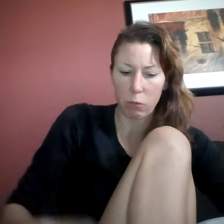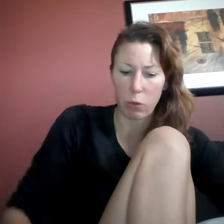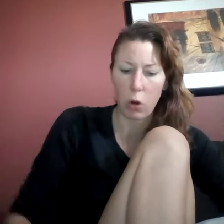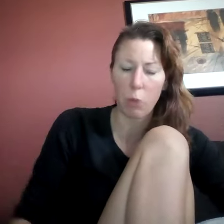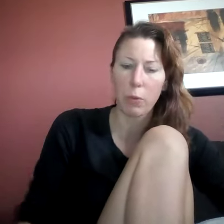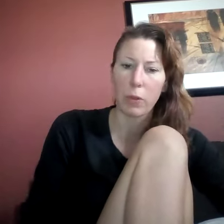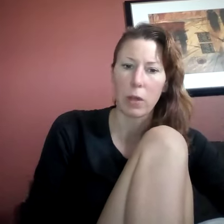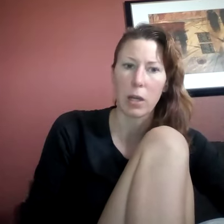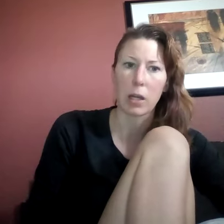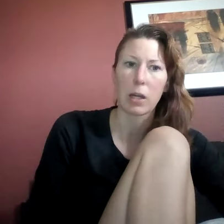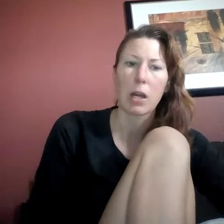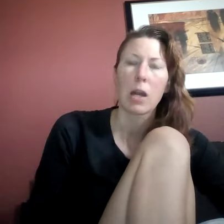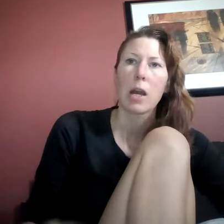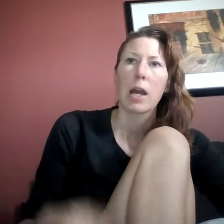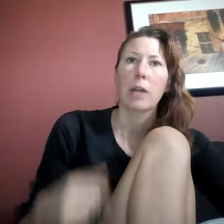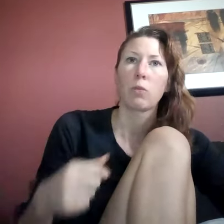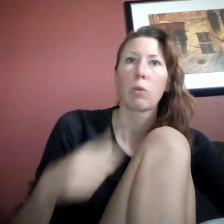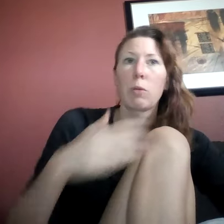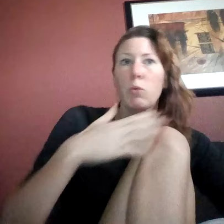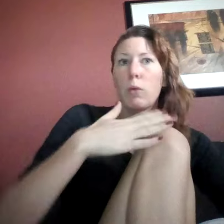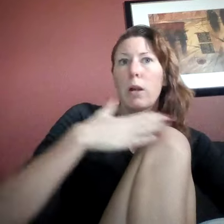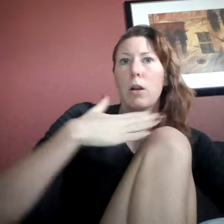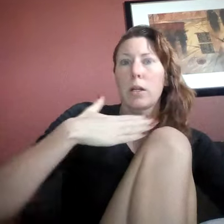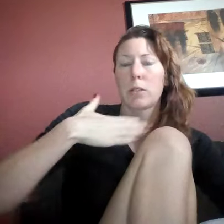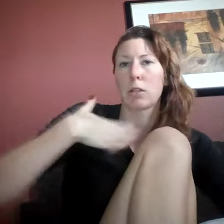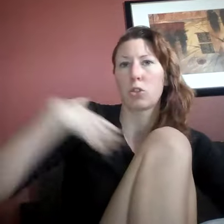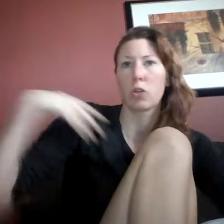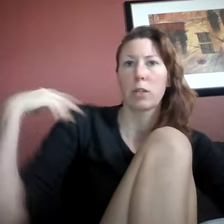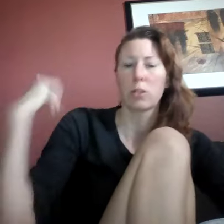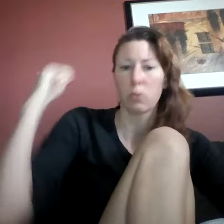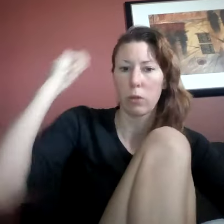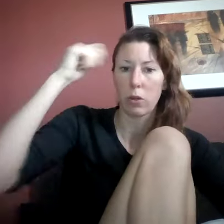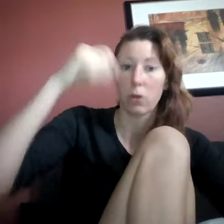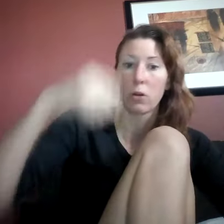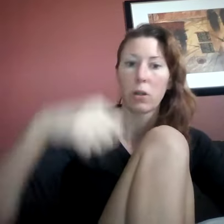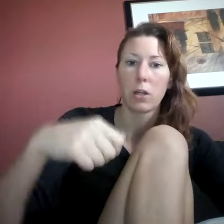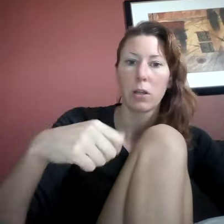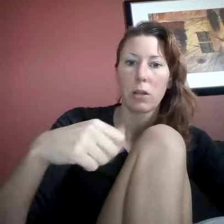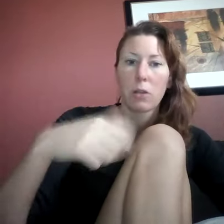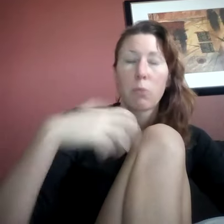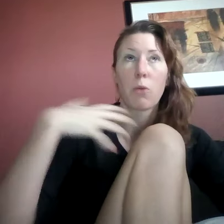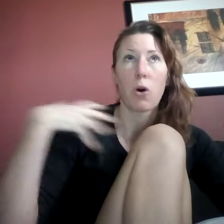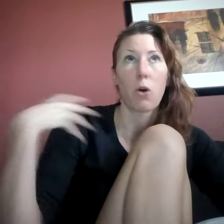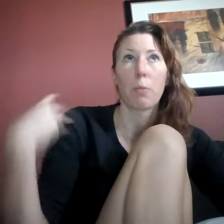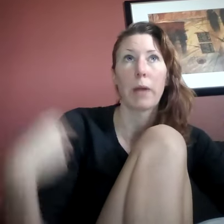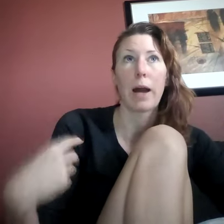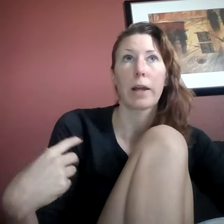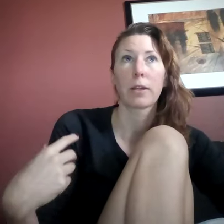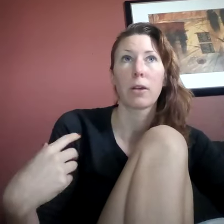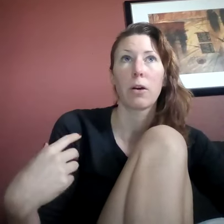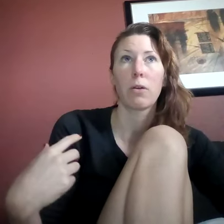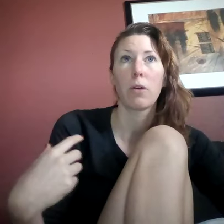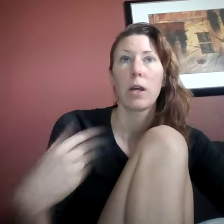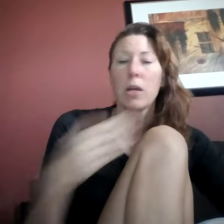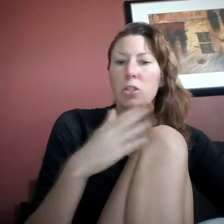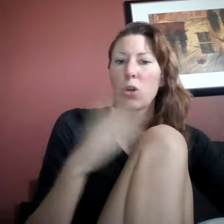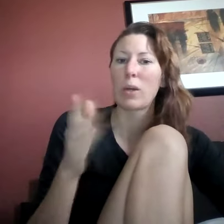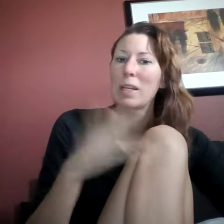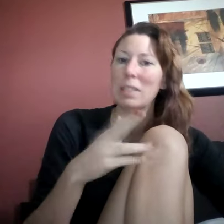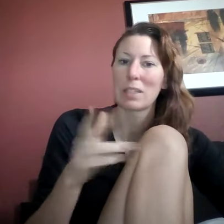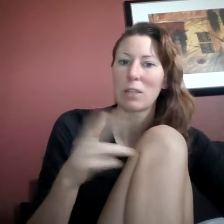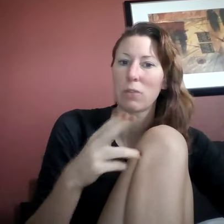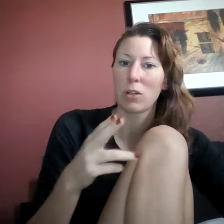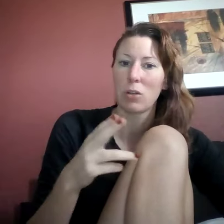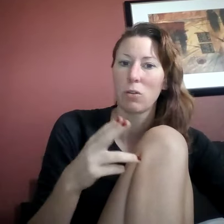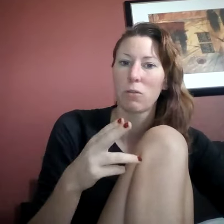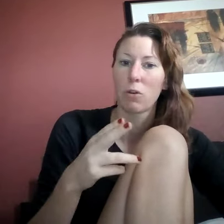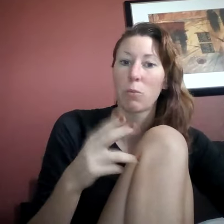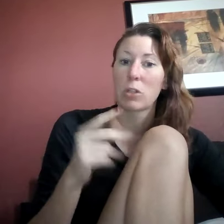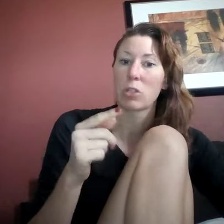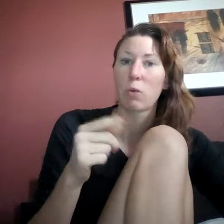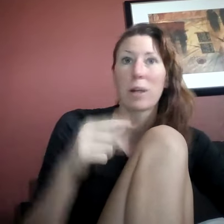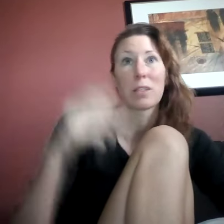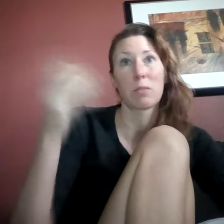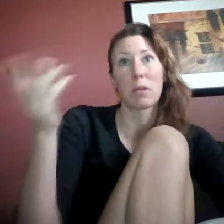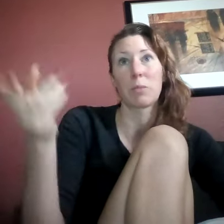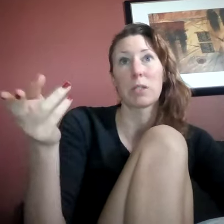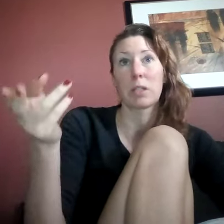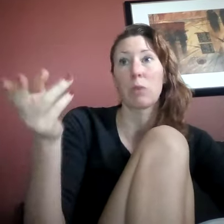robe thing. And the women wear, it's like dresses with a hood. They're all black though. So it is a different uniform, which is why sometimes I say